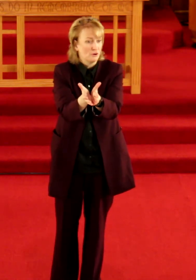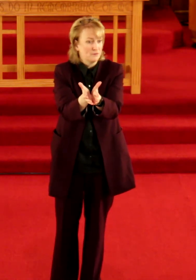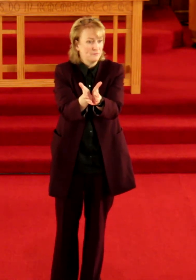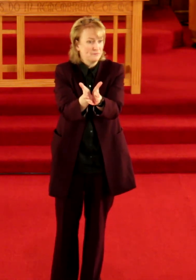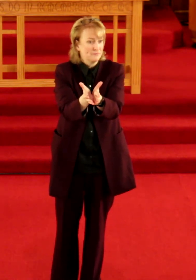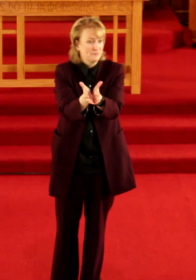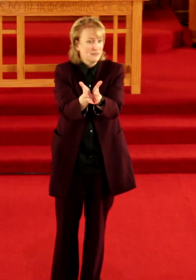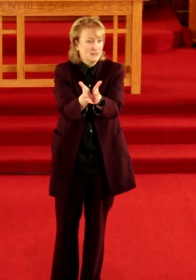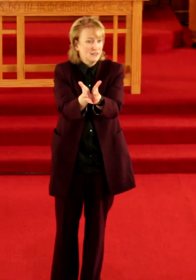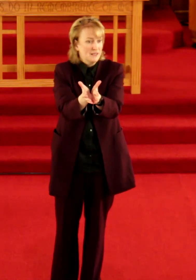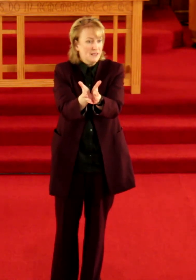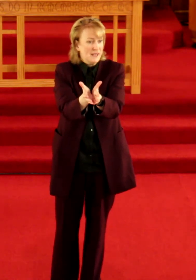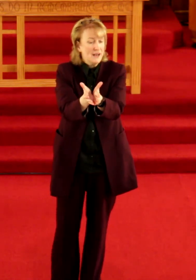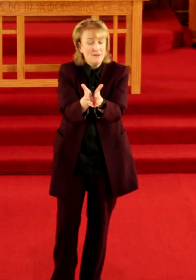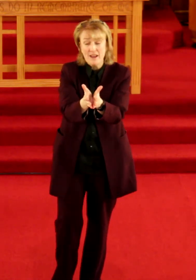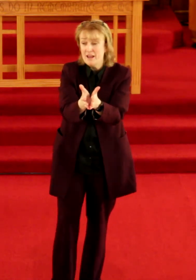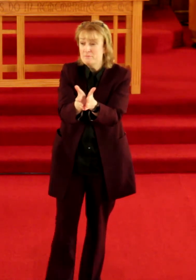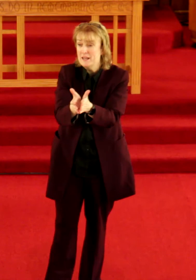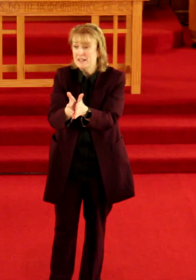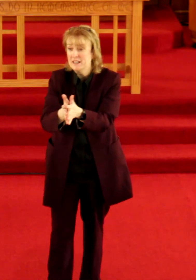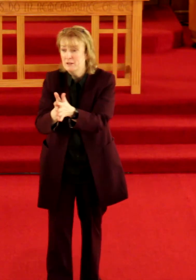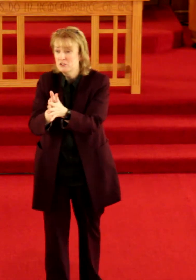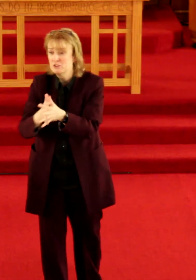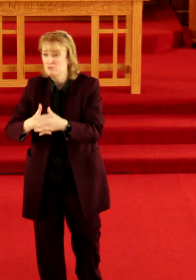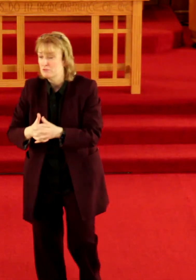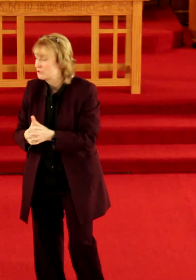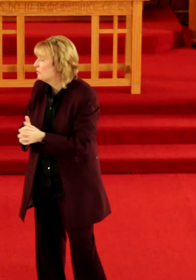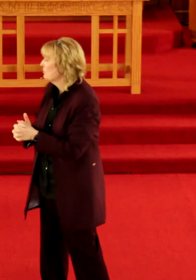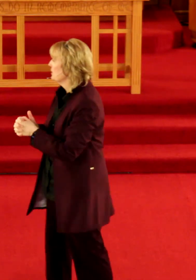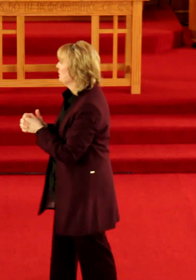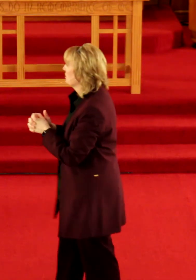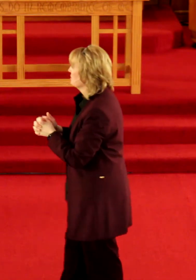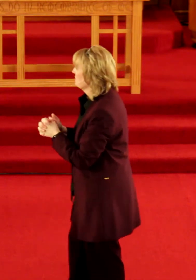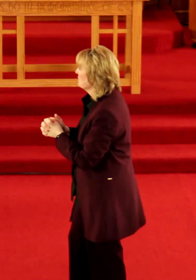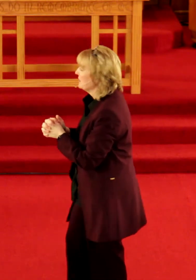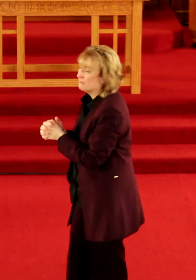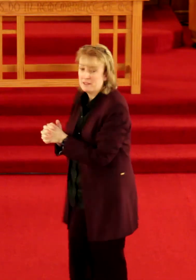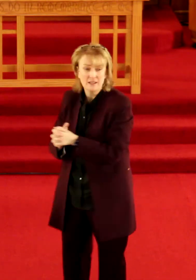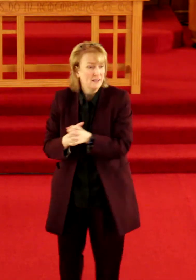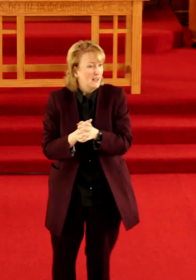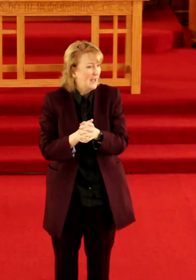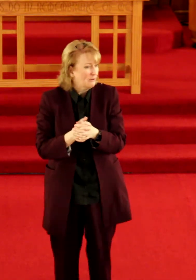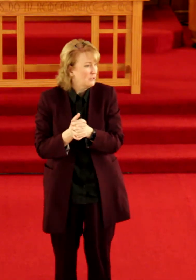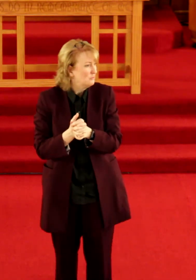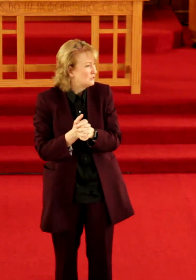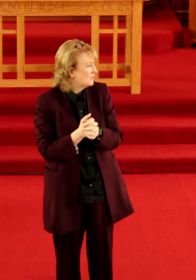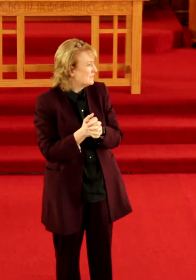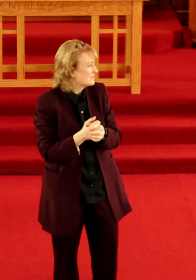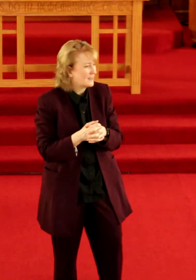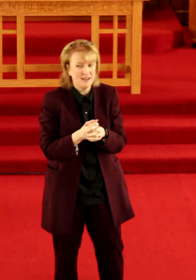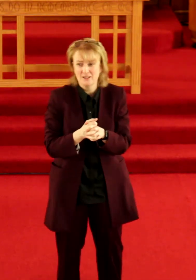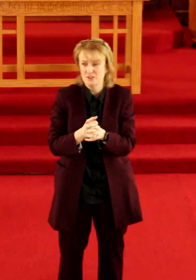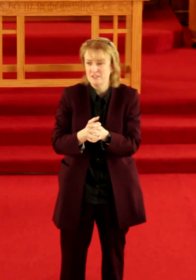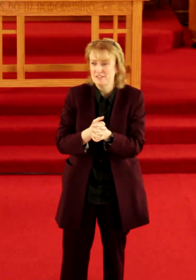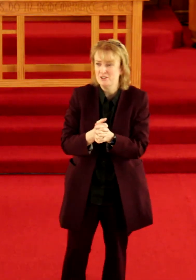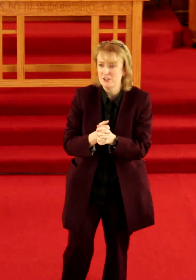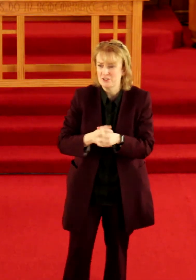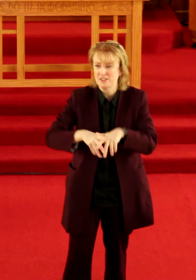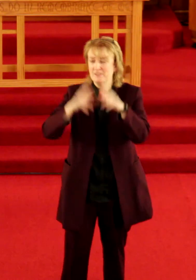and I've had many students over the years say to me how can you be trained in psychology and teaching us to give